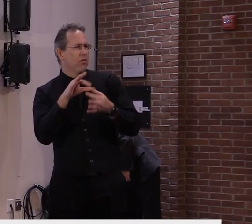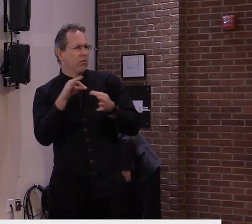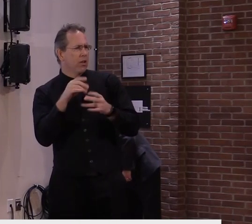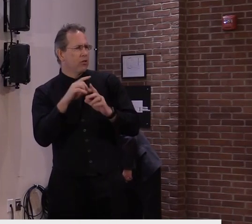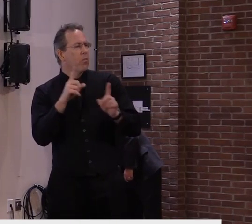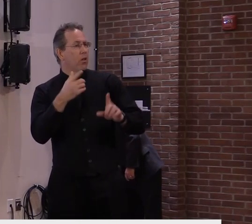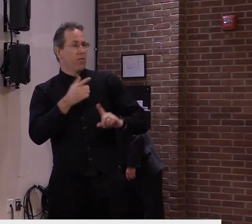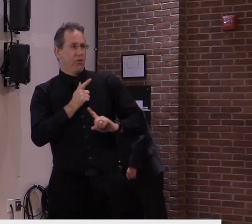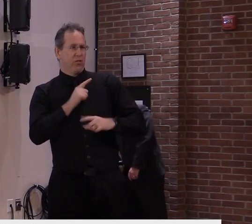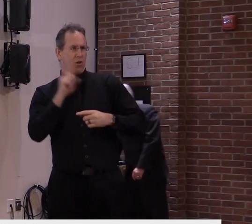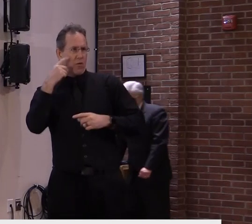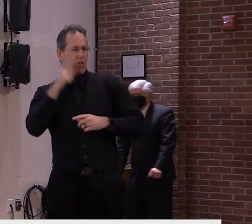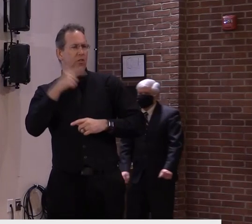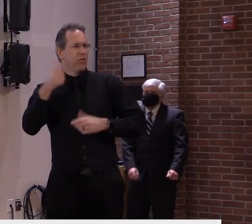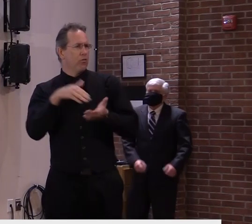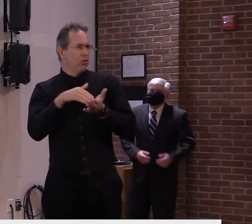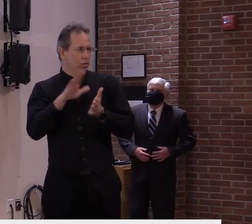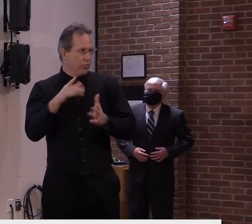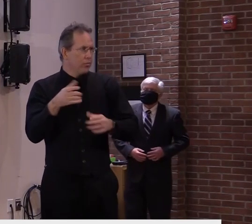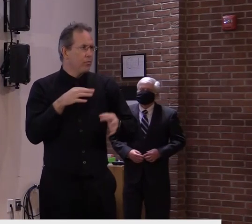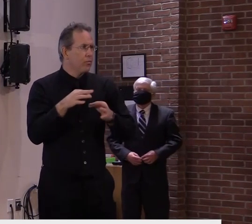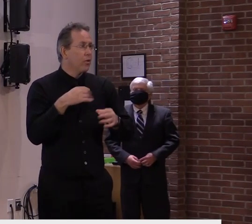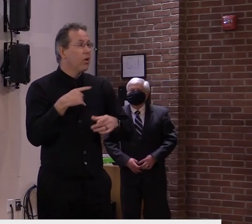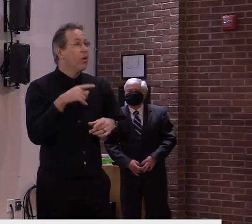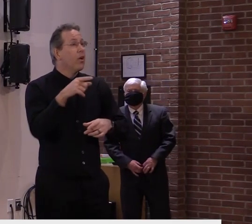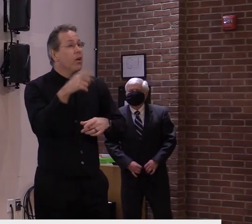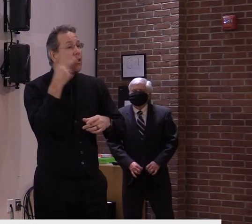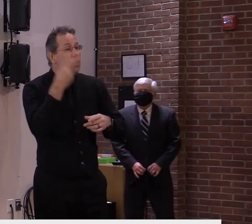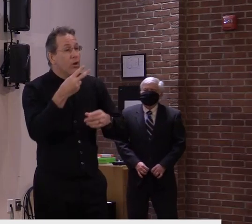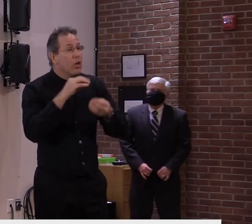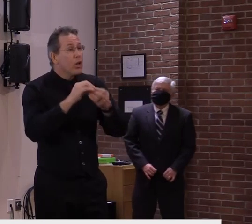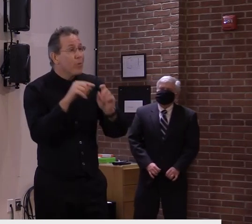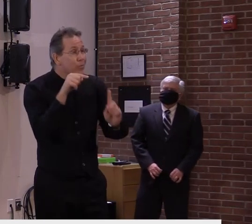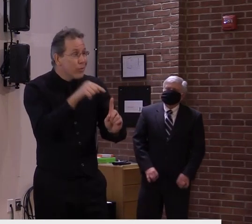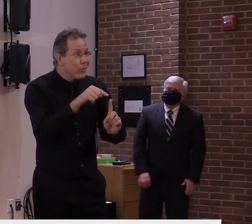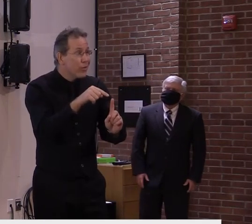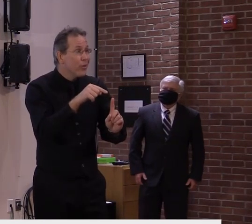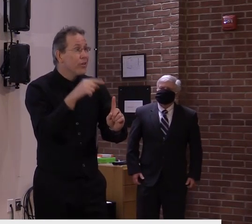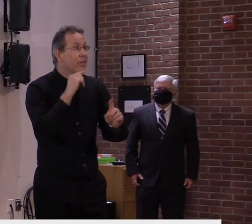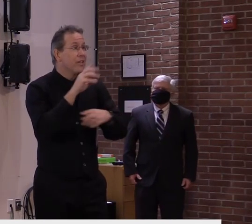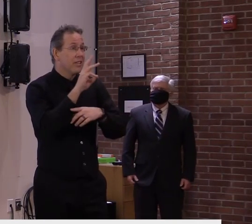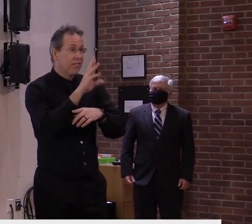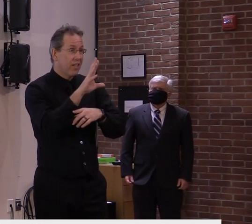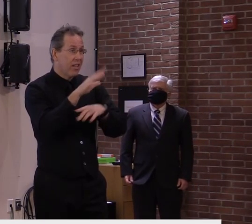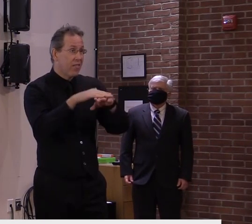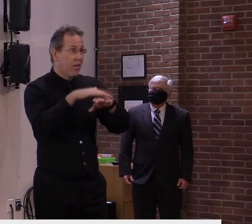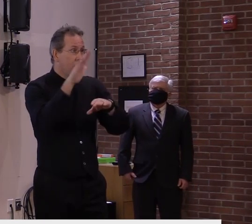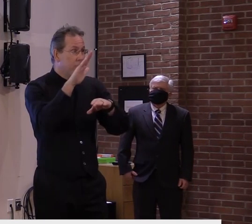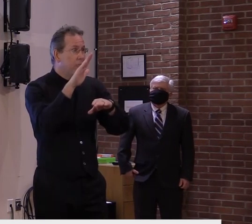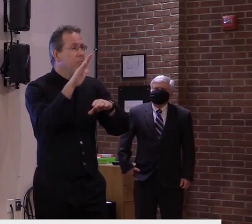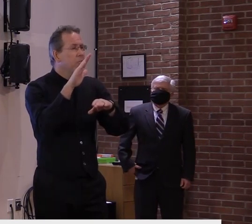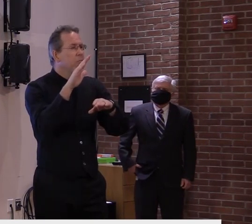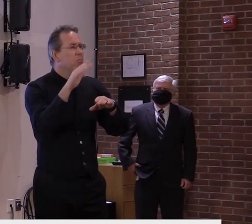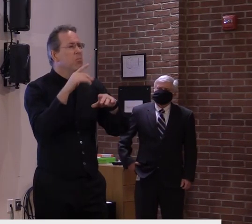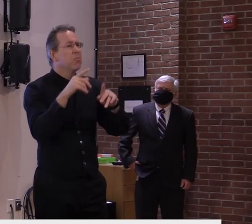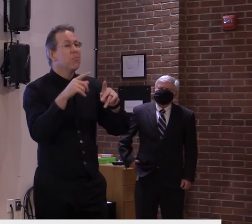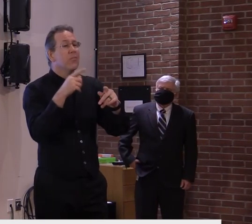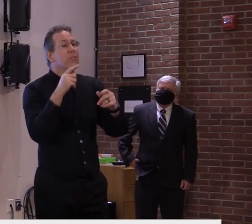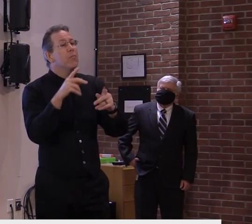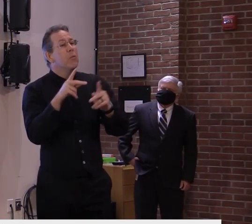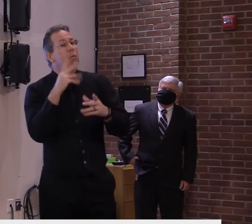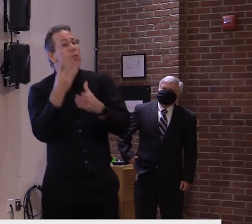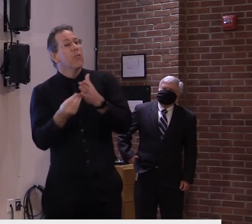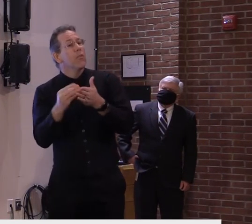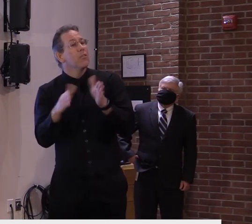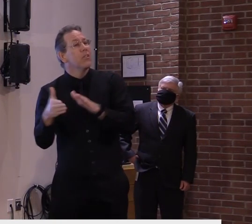65 and over where were the most deaths we experienced, and